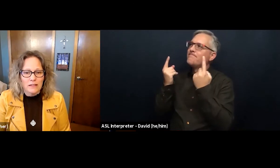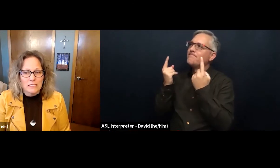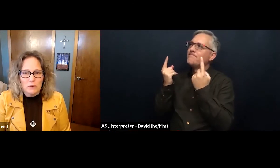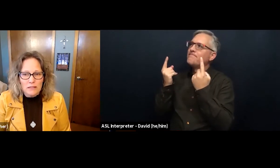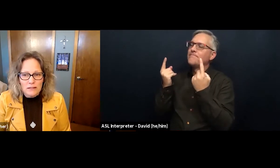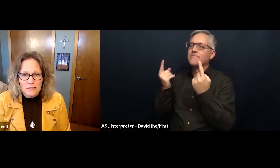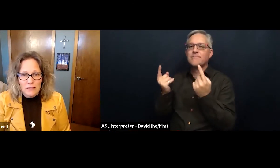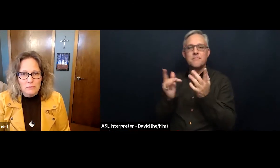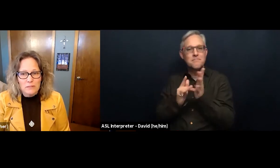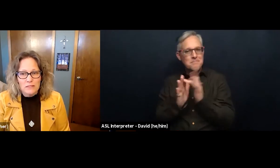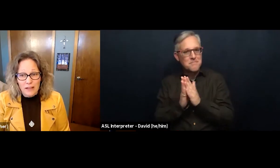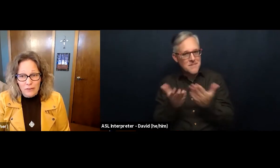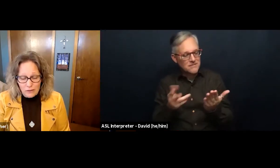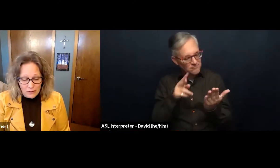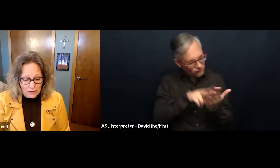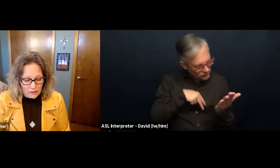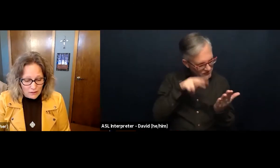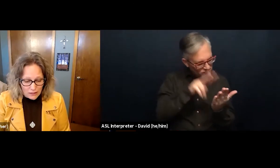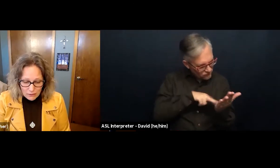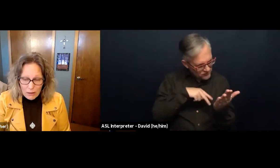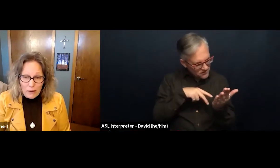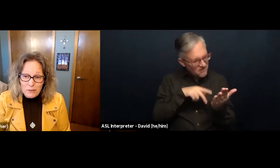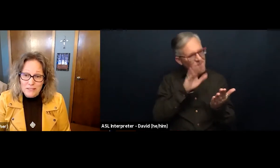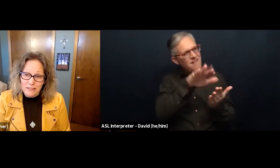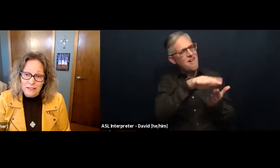spending time together in Bible study,